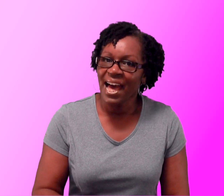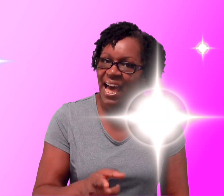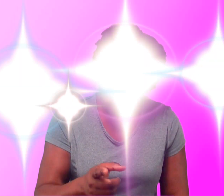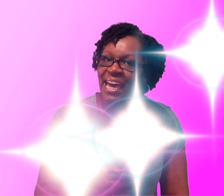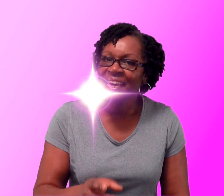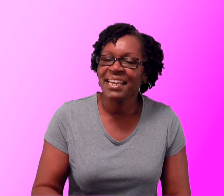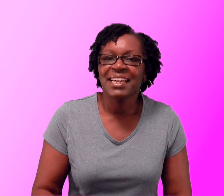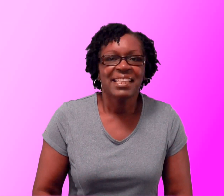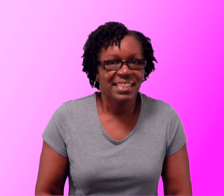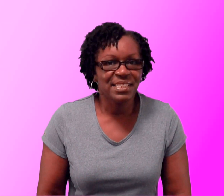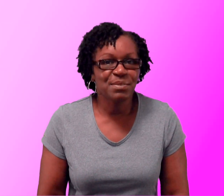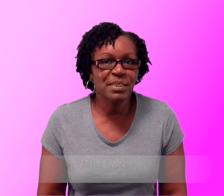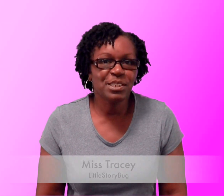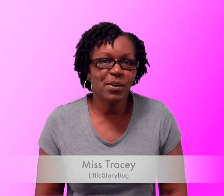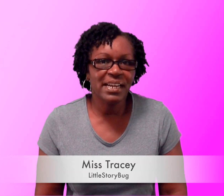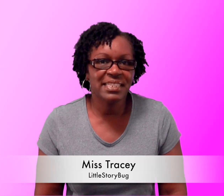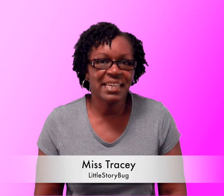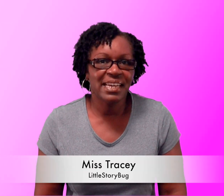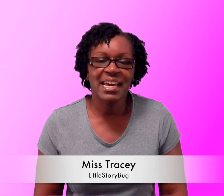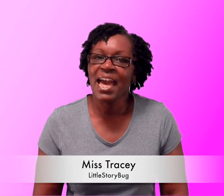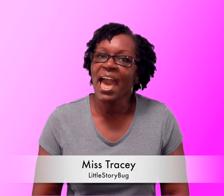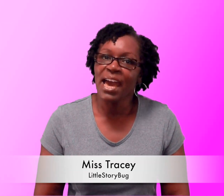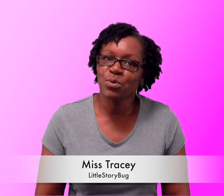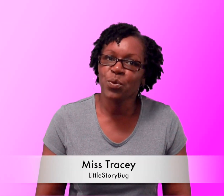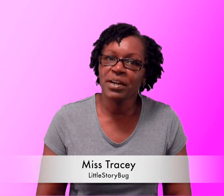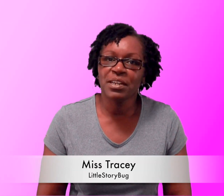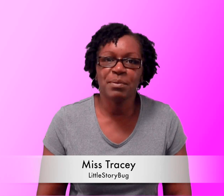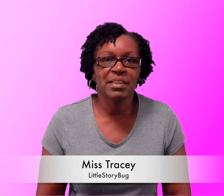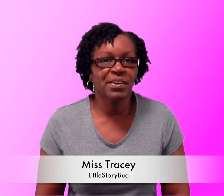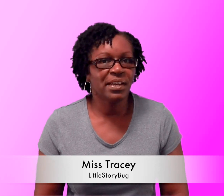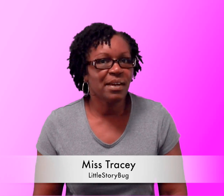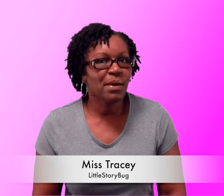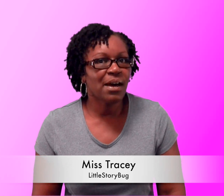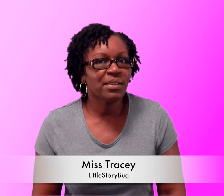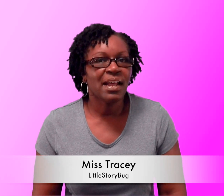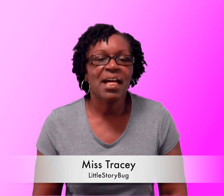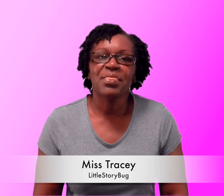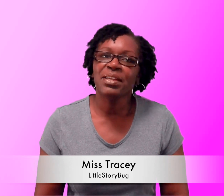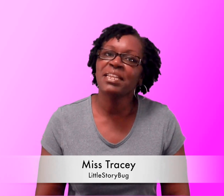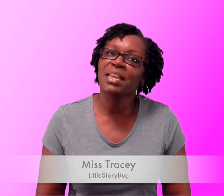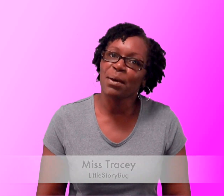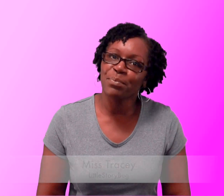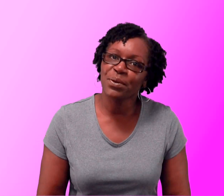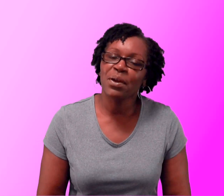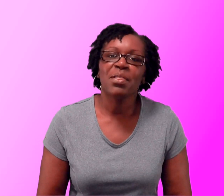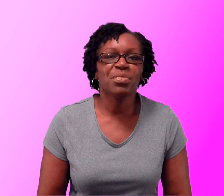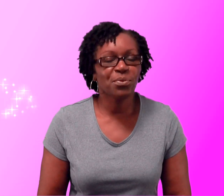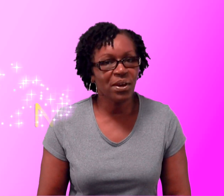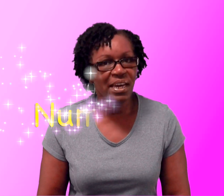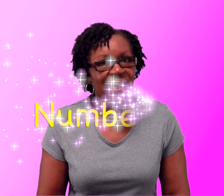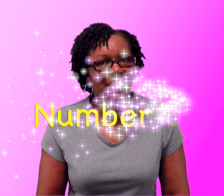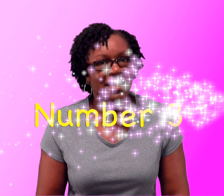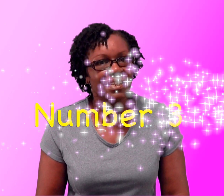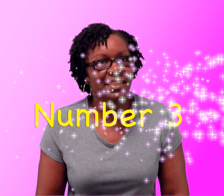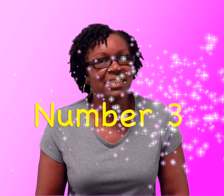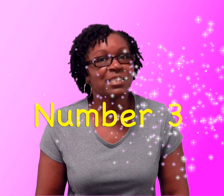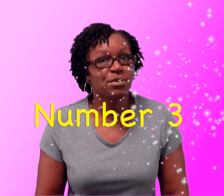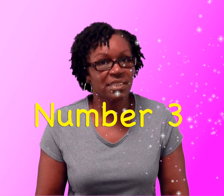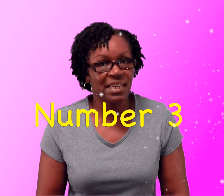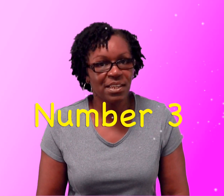Hi, this is Miss Tracy, and we're going to be learning about the number three.